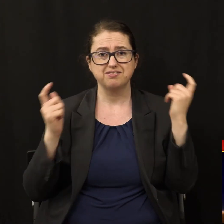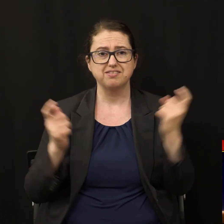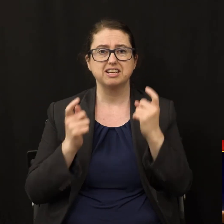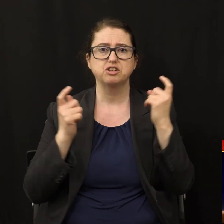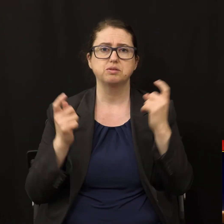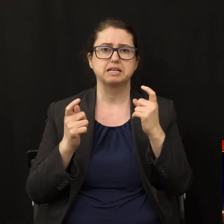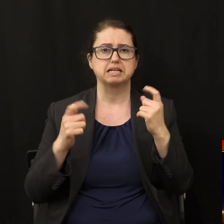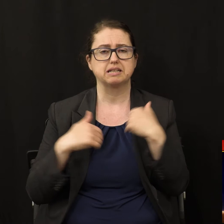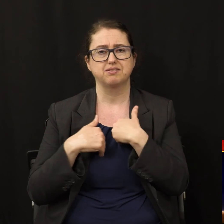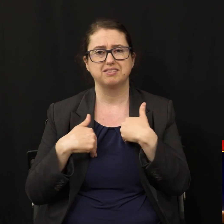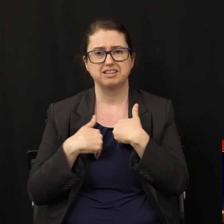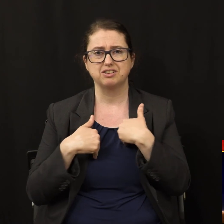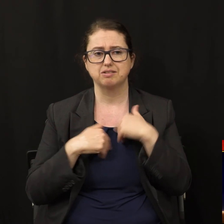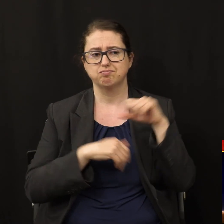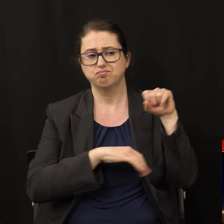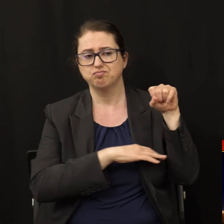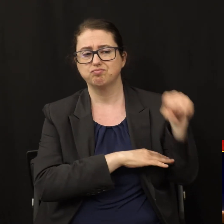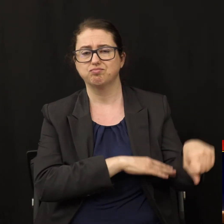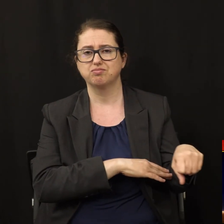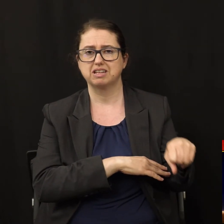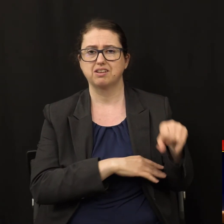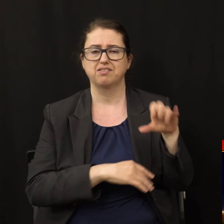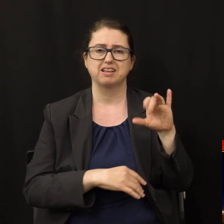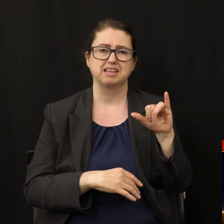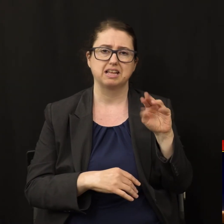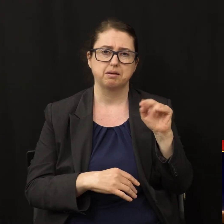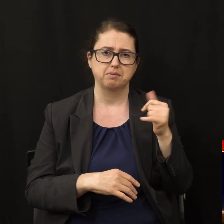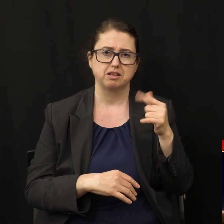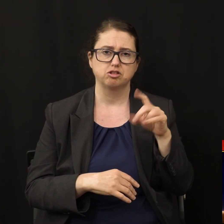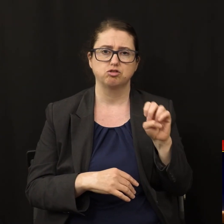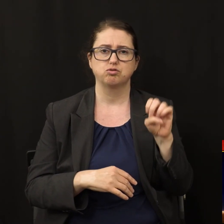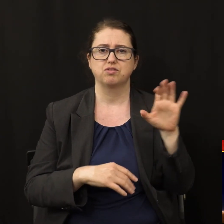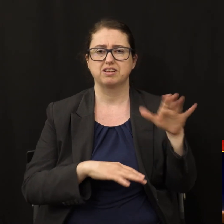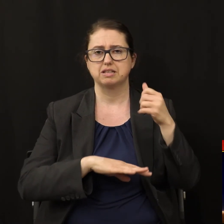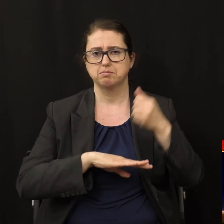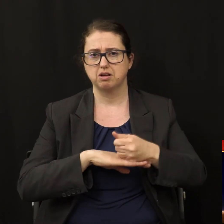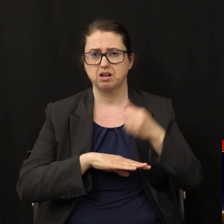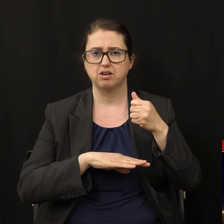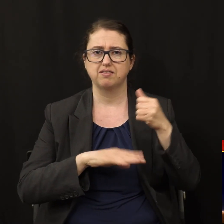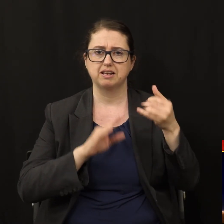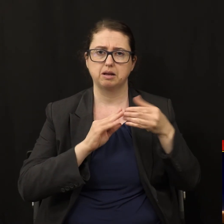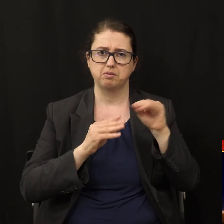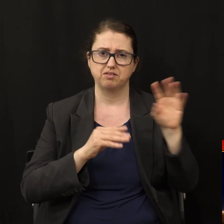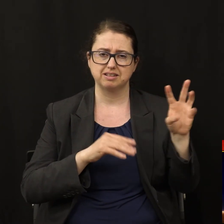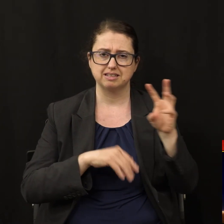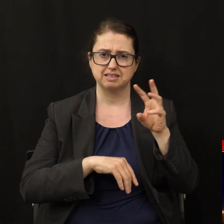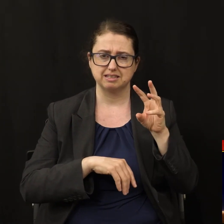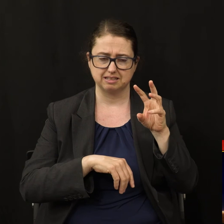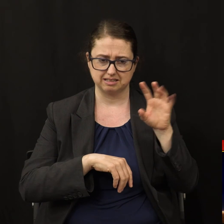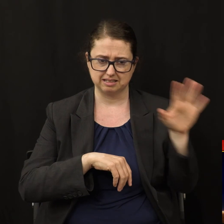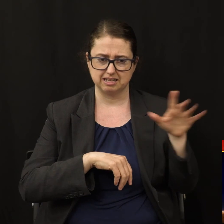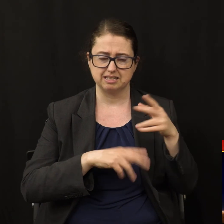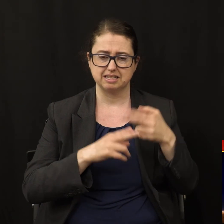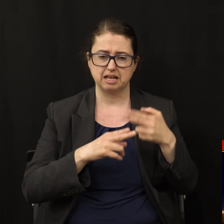beast and over his image and over his mark and over the number of his name standing on the sea of glass